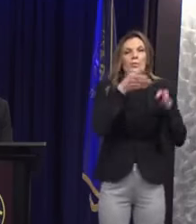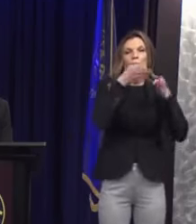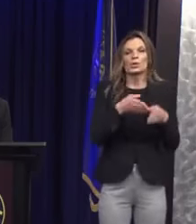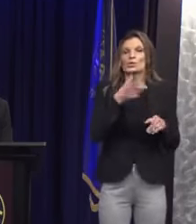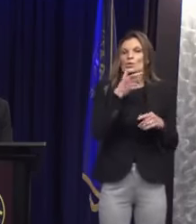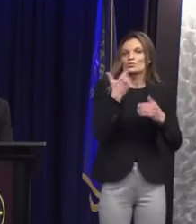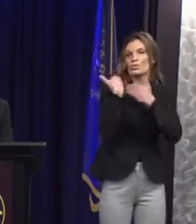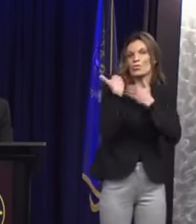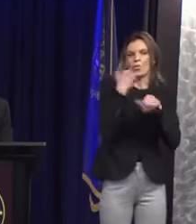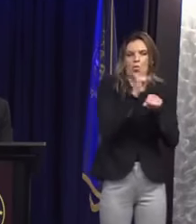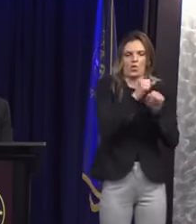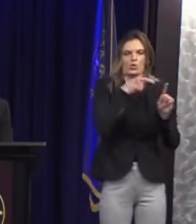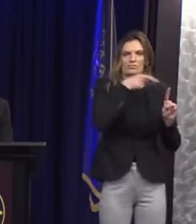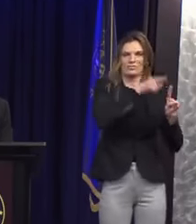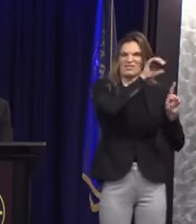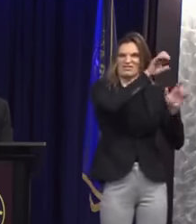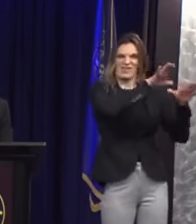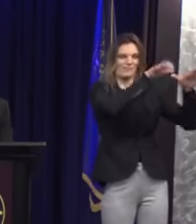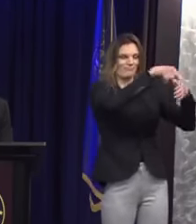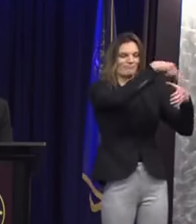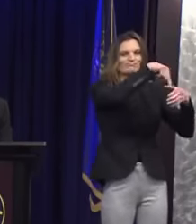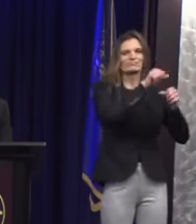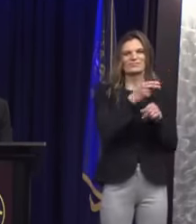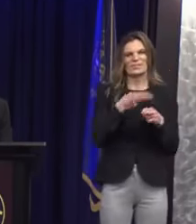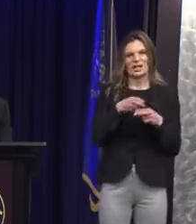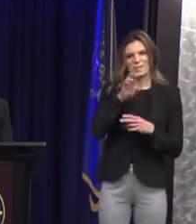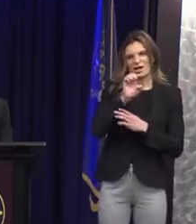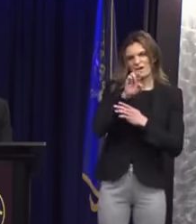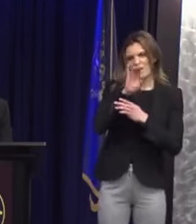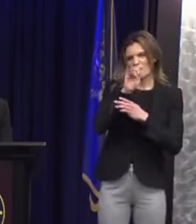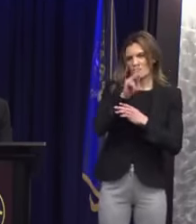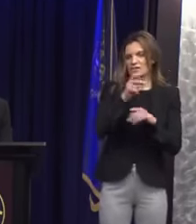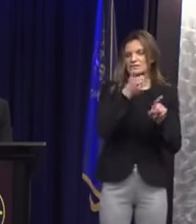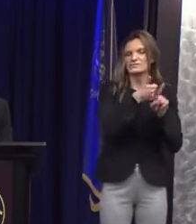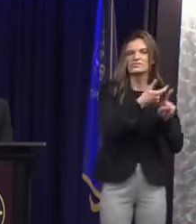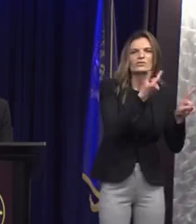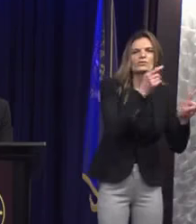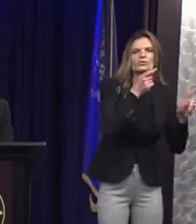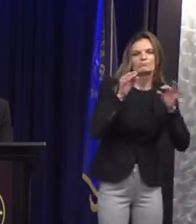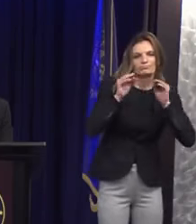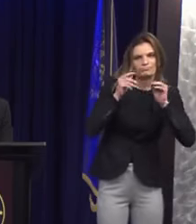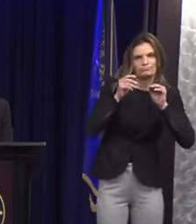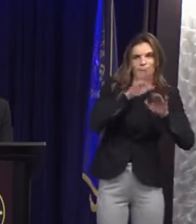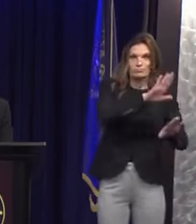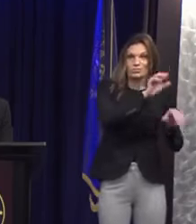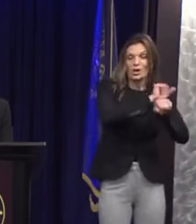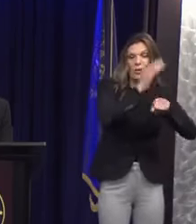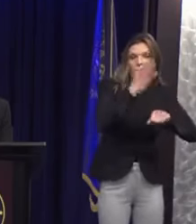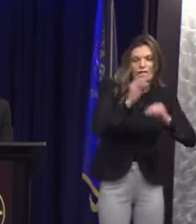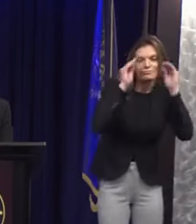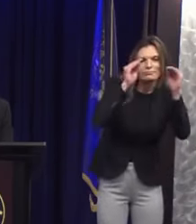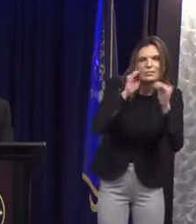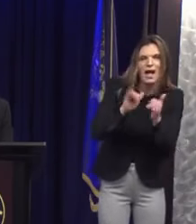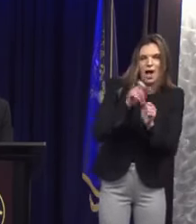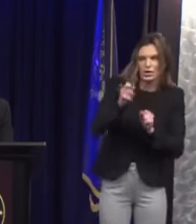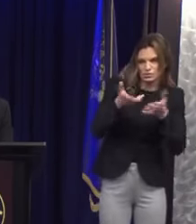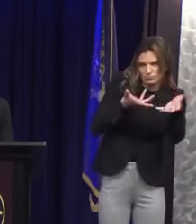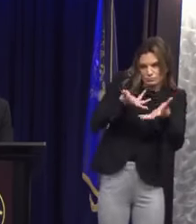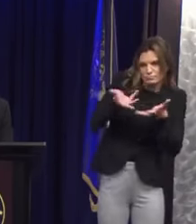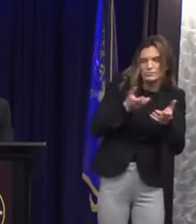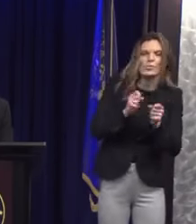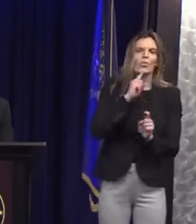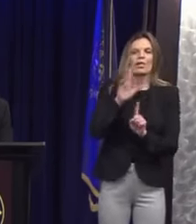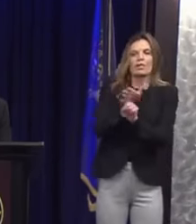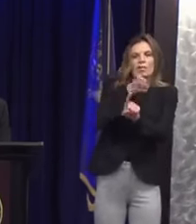train circulators, how to do, quote, illegal things. A second media article related to Mark Jacobi,